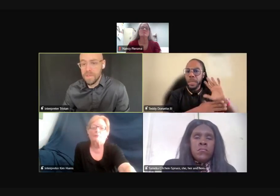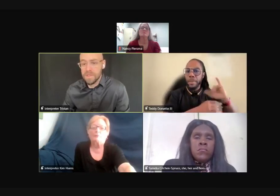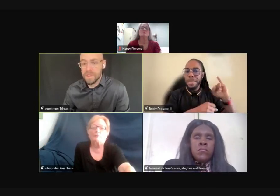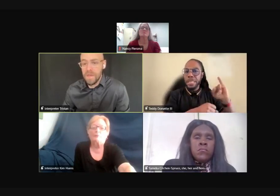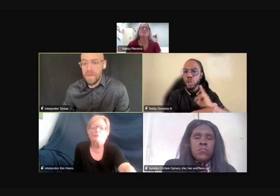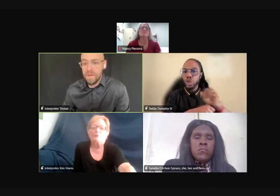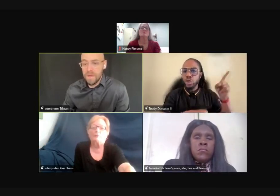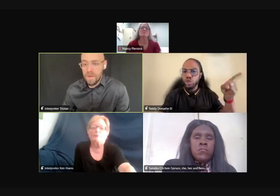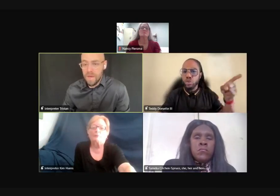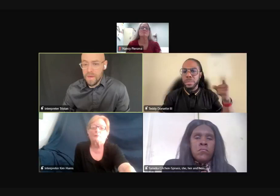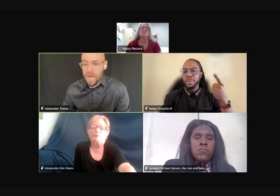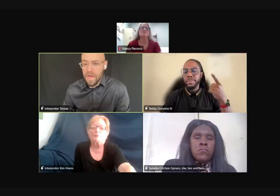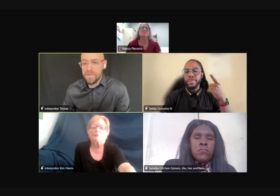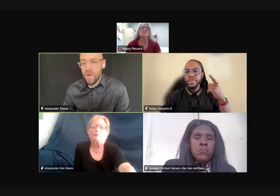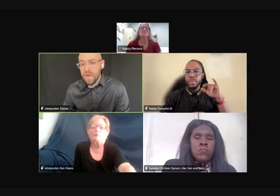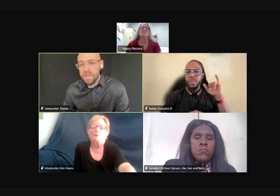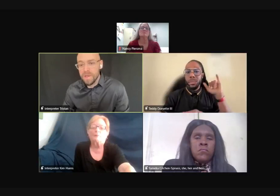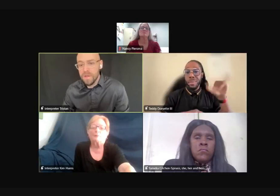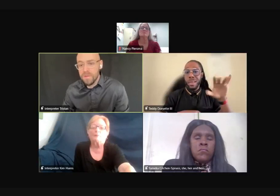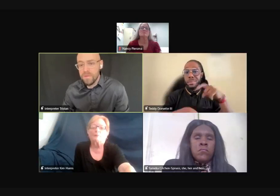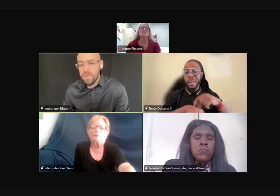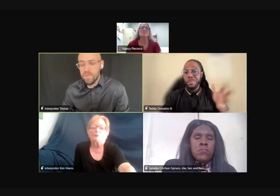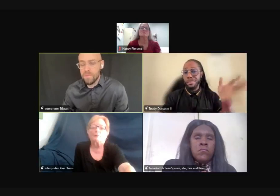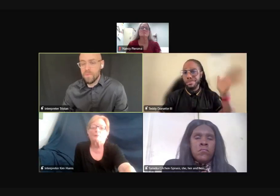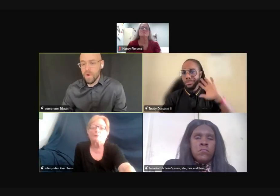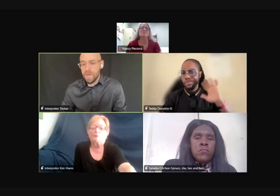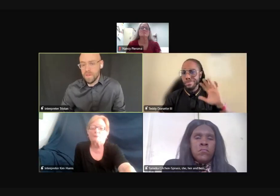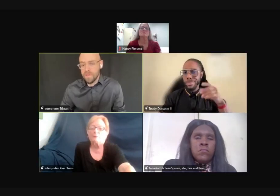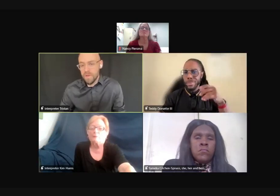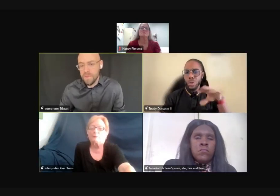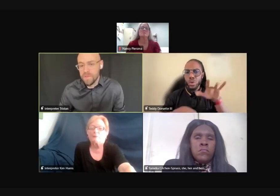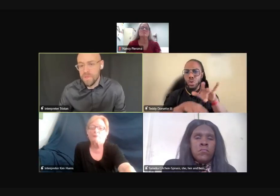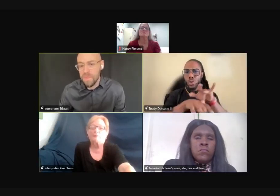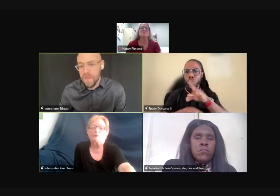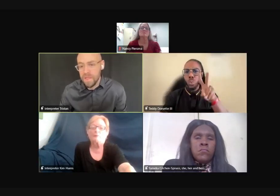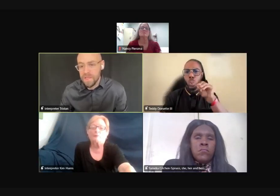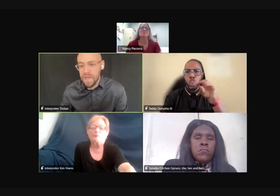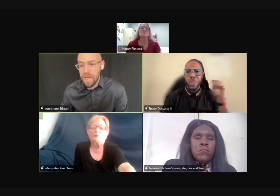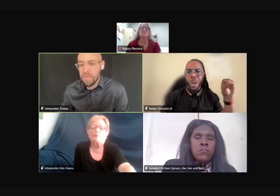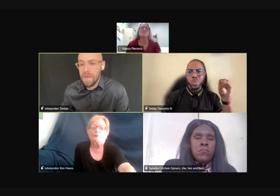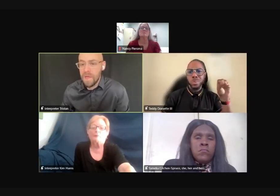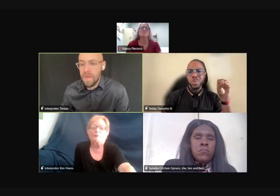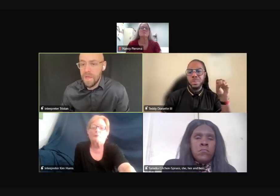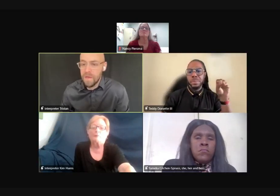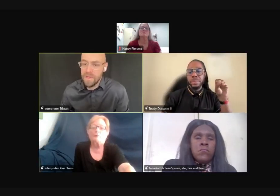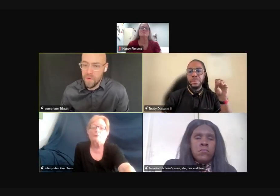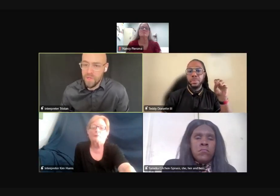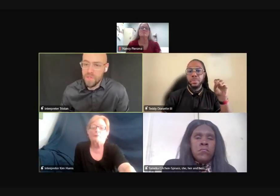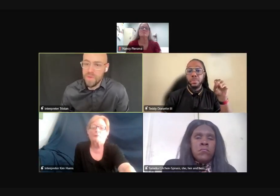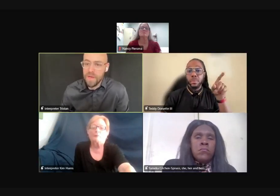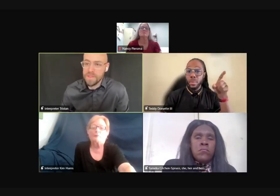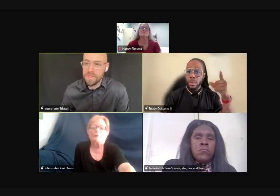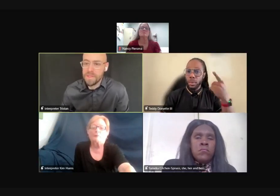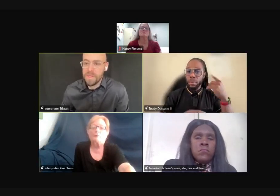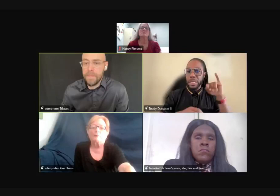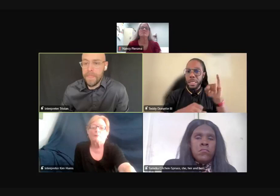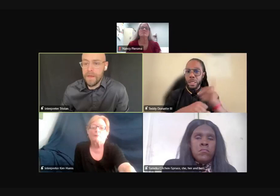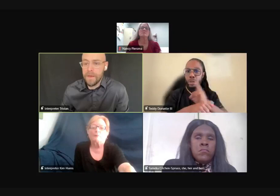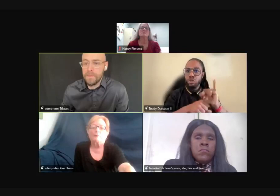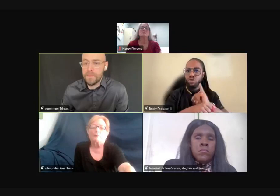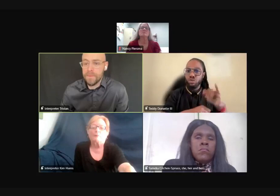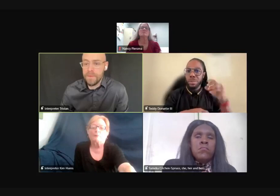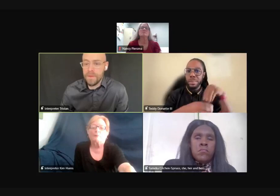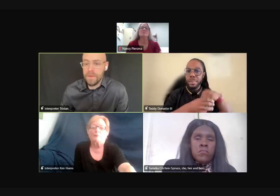time was kind of starting to work into the film industry back at that time in the early 2000s.